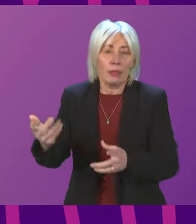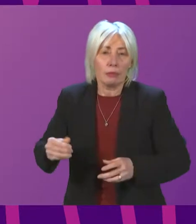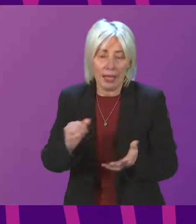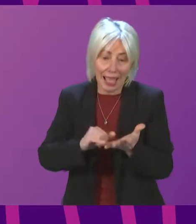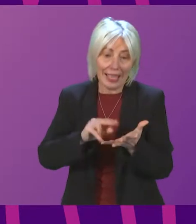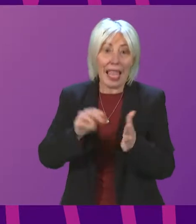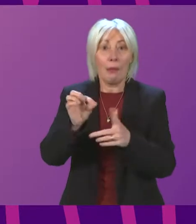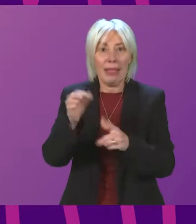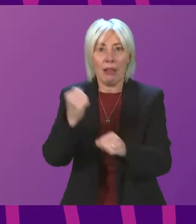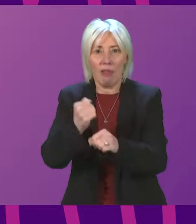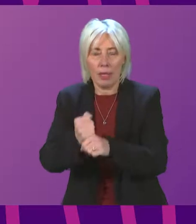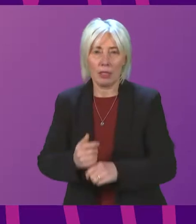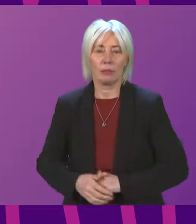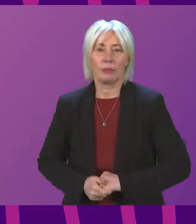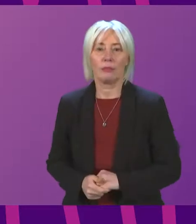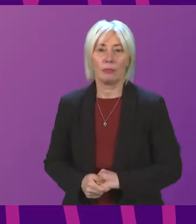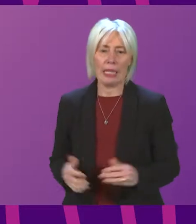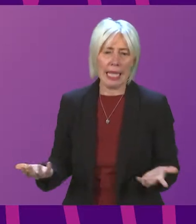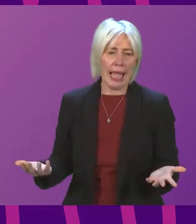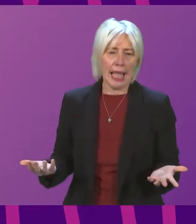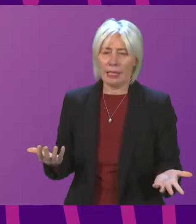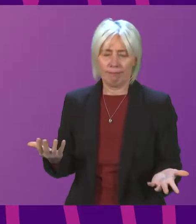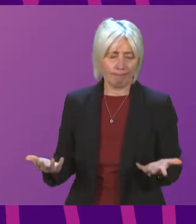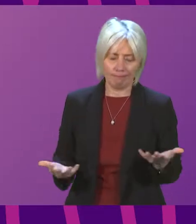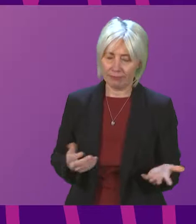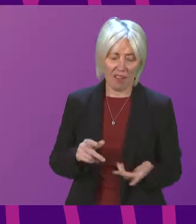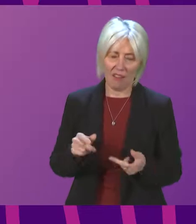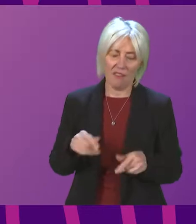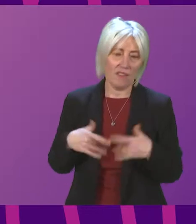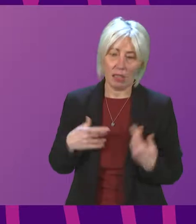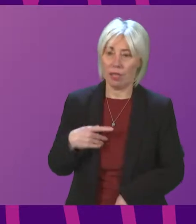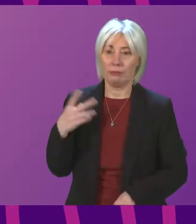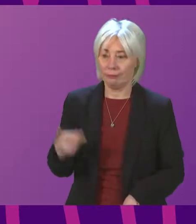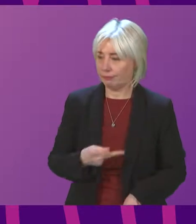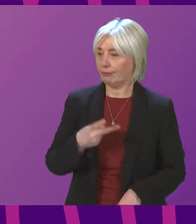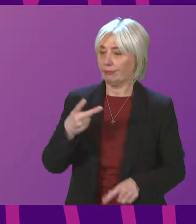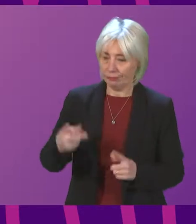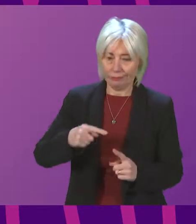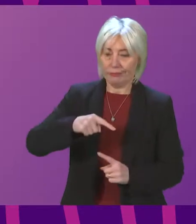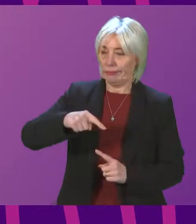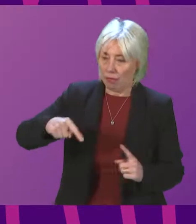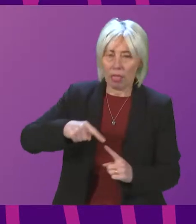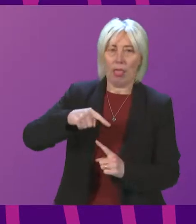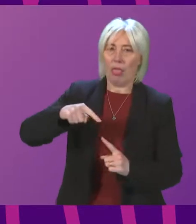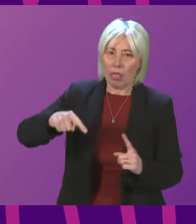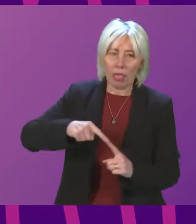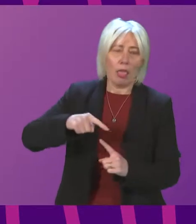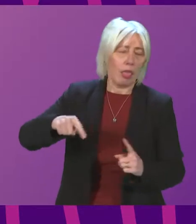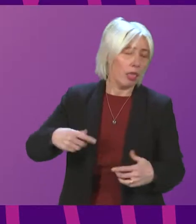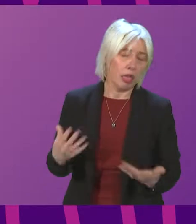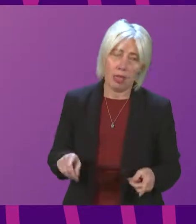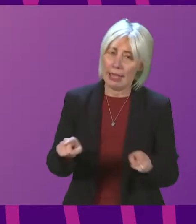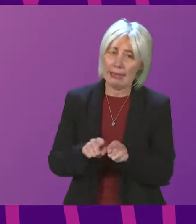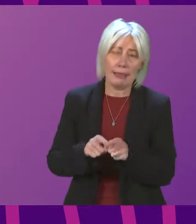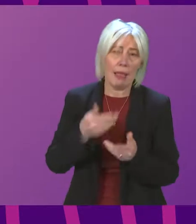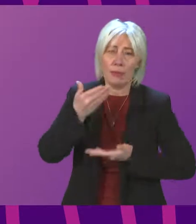Well, I feel we are having a bit of a groundhog day, presiding officer, going around some of the discussions that we had